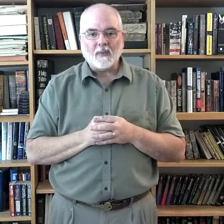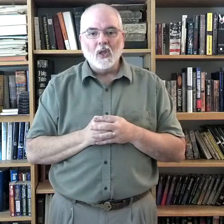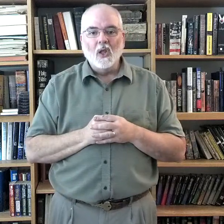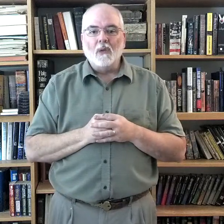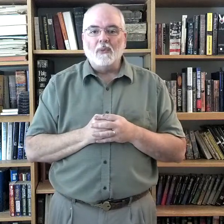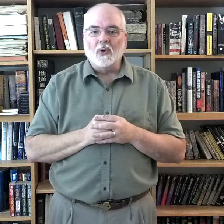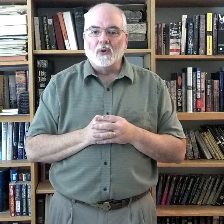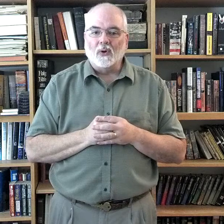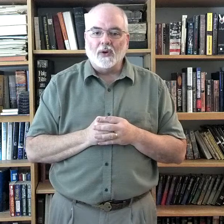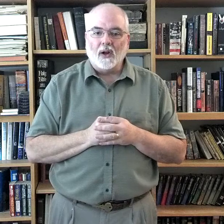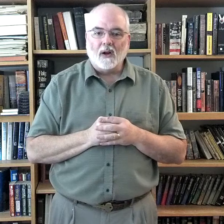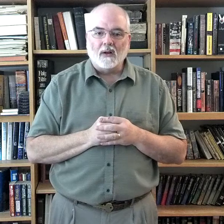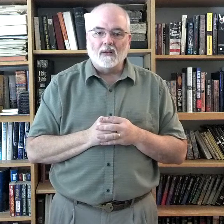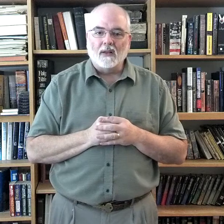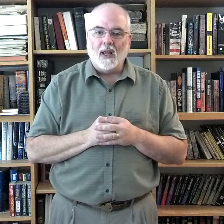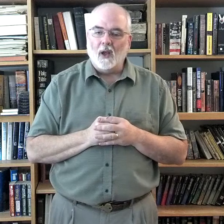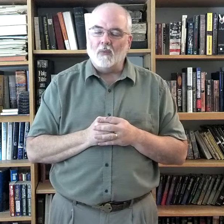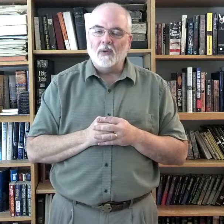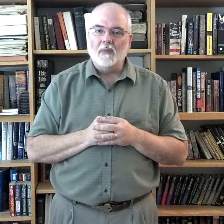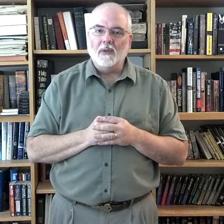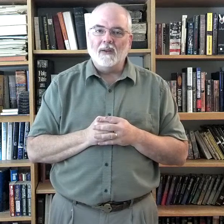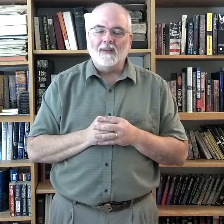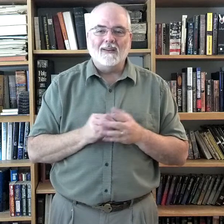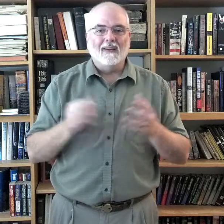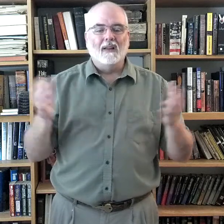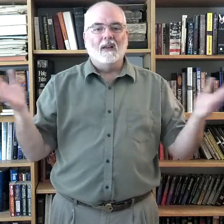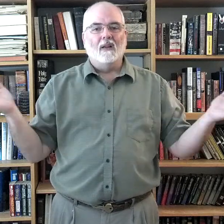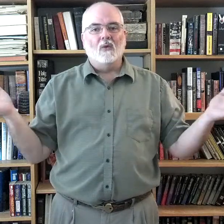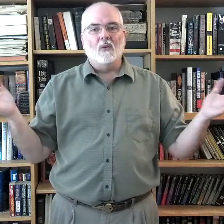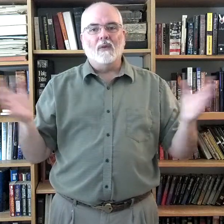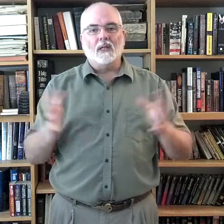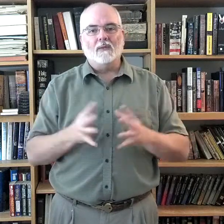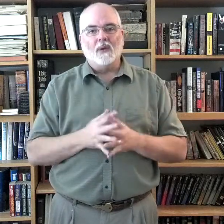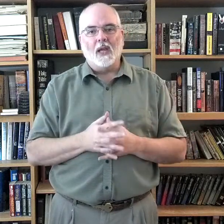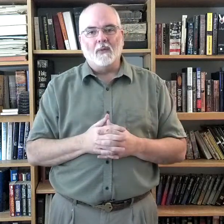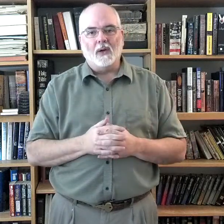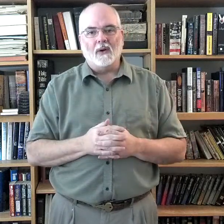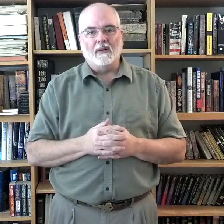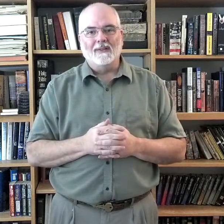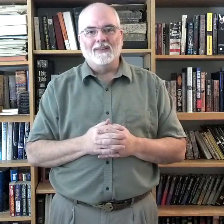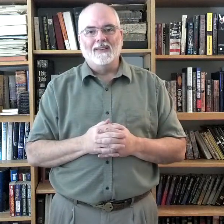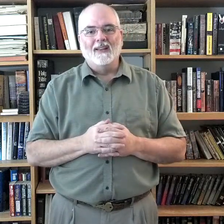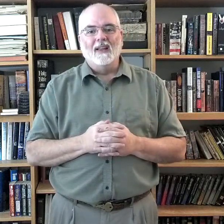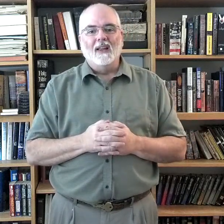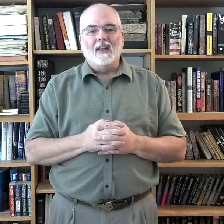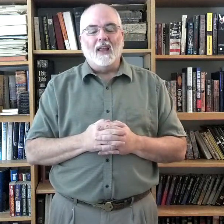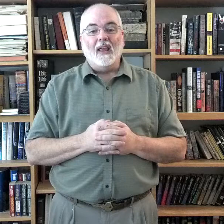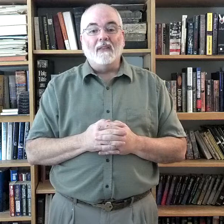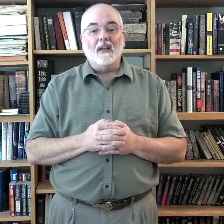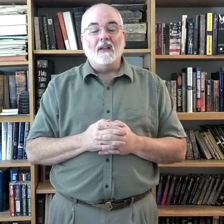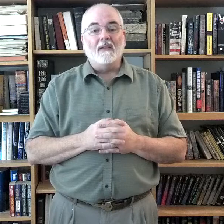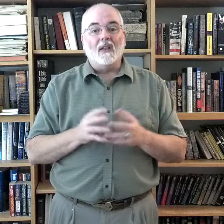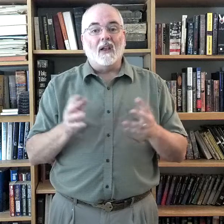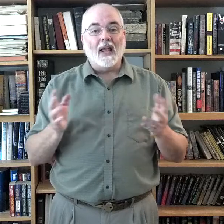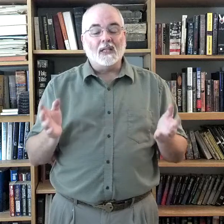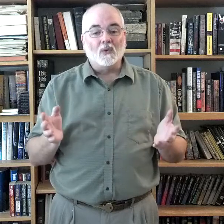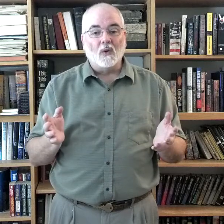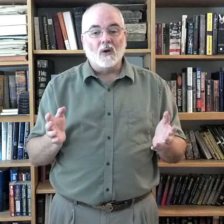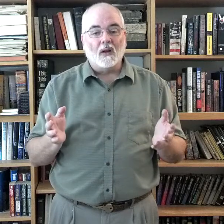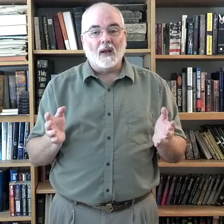Pure in heart. Help me to be. We've got the vocabulary. And then the last word that